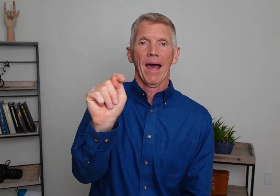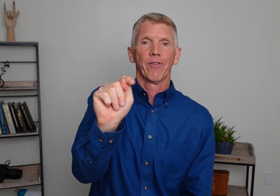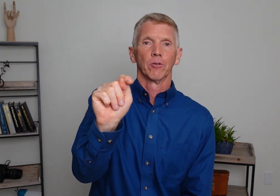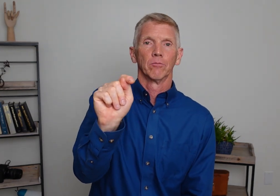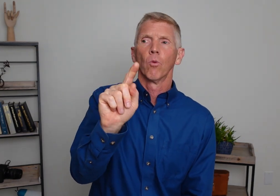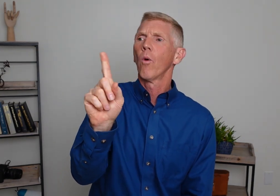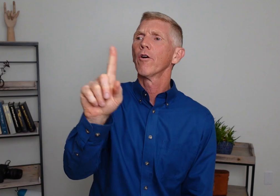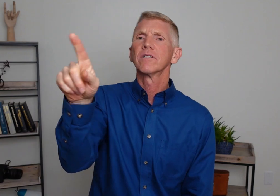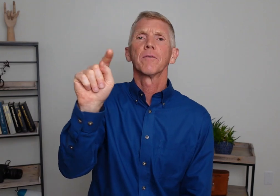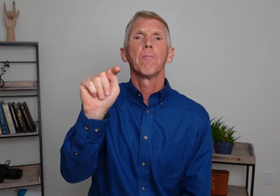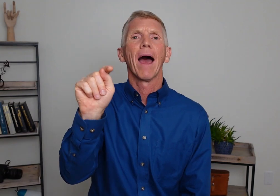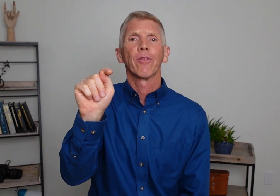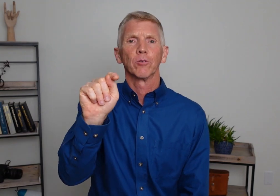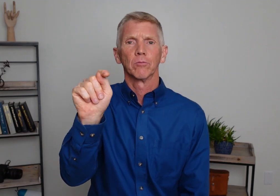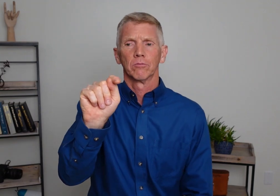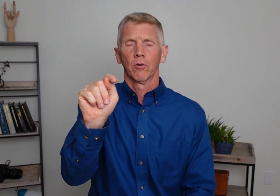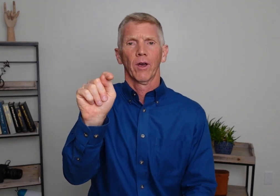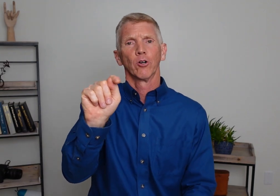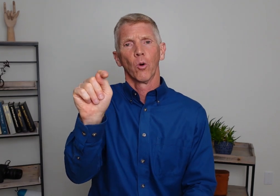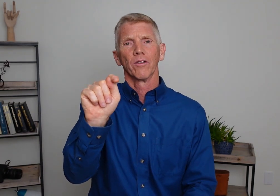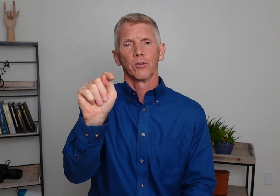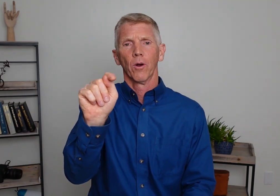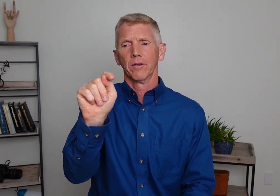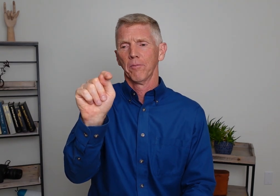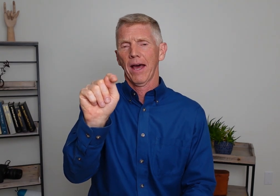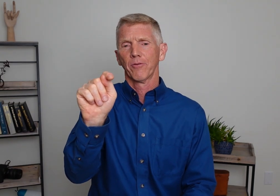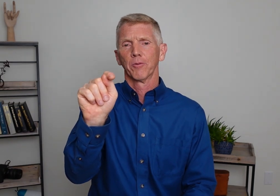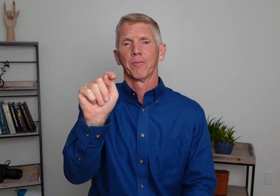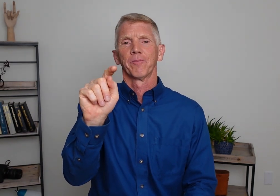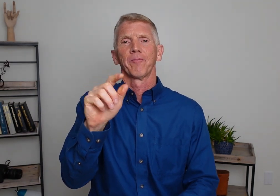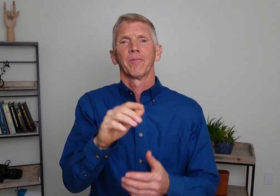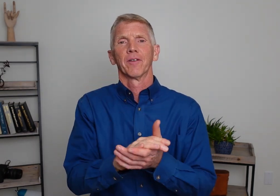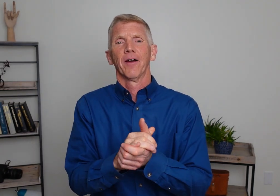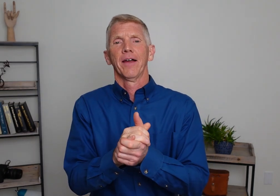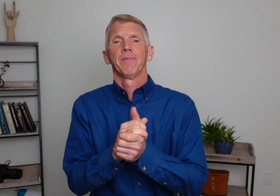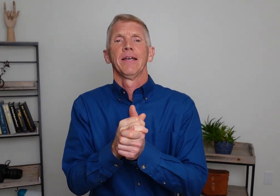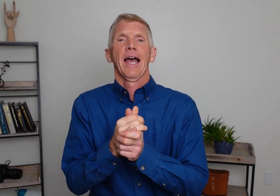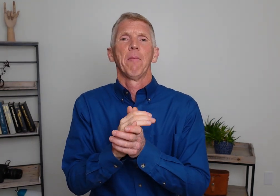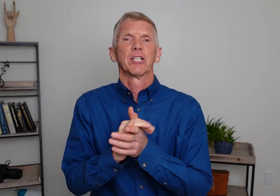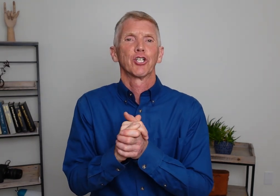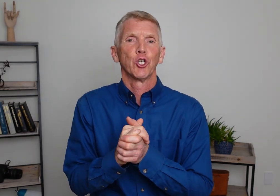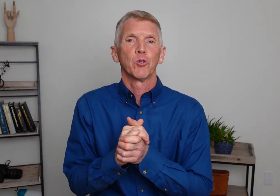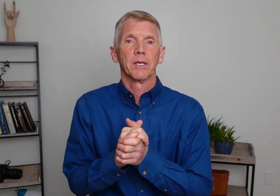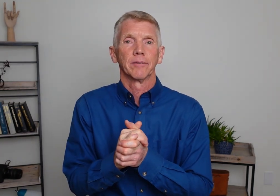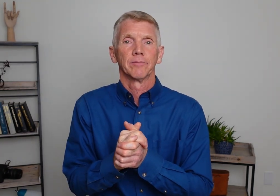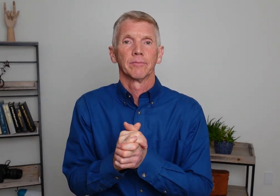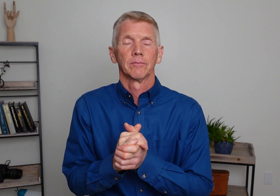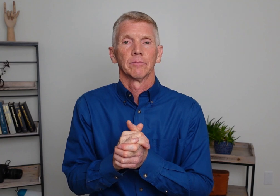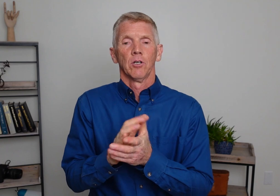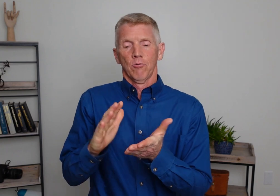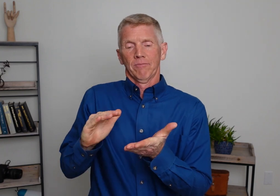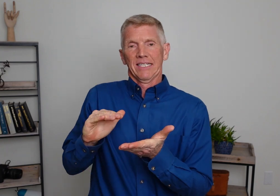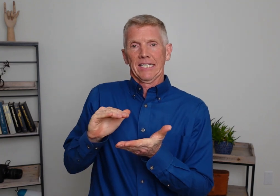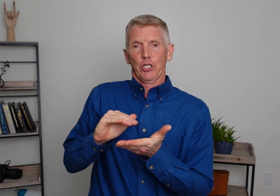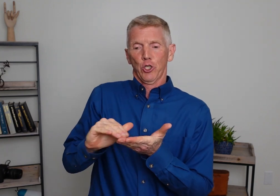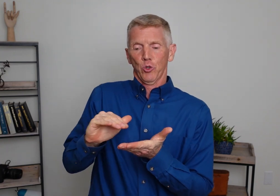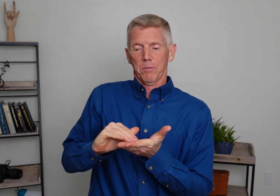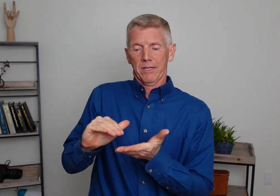Bathroom. Where is the bathroom? Okay. I'm going to the toilet. Bathroom. All right. How about excuse me? Excuse me.